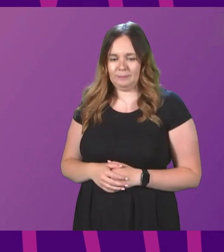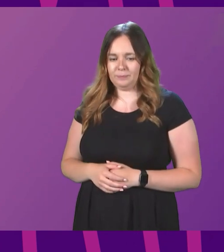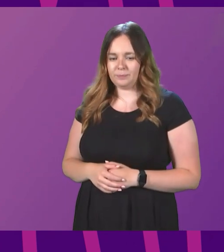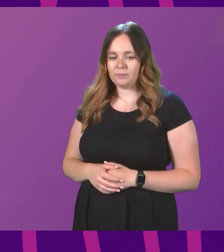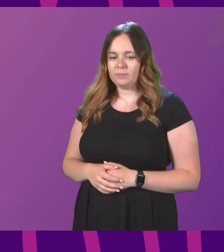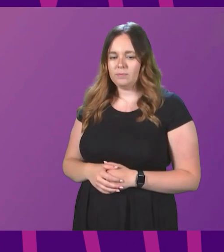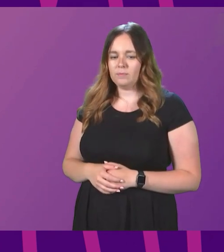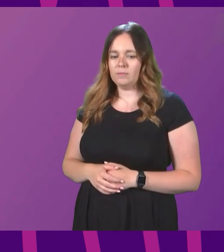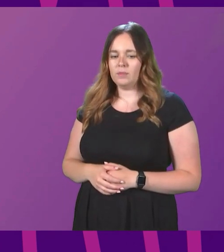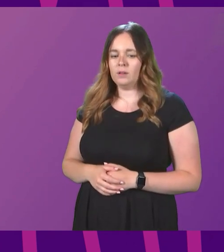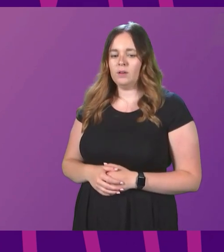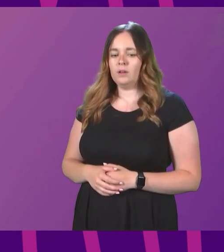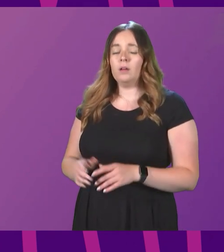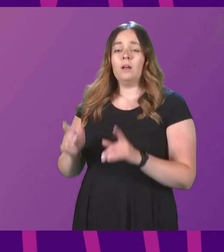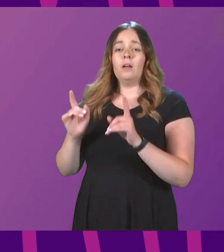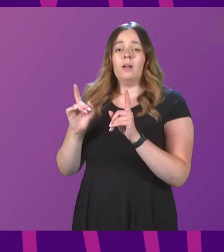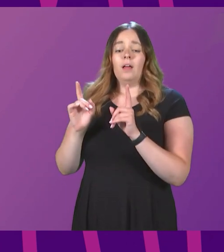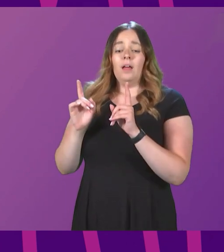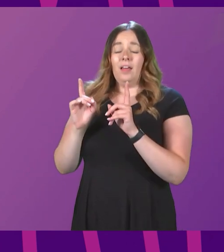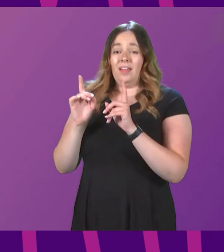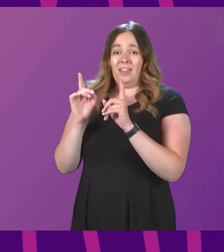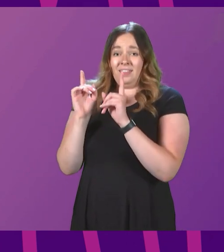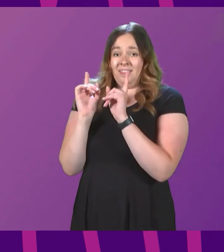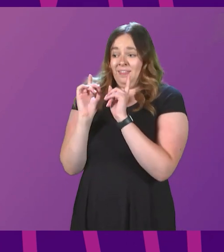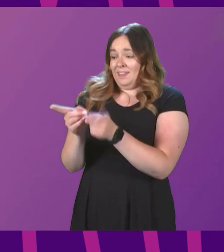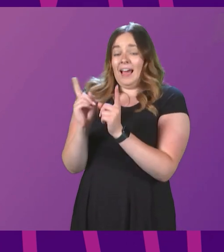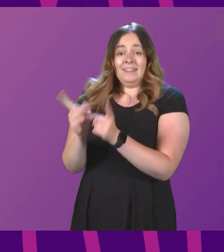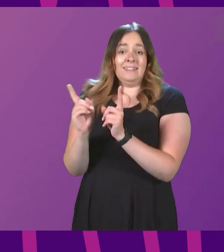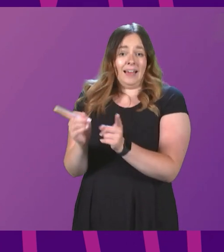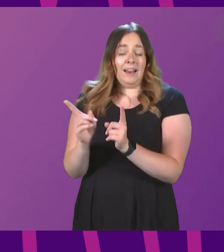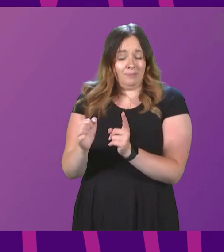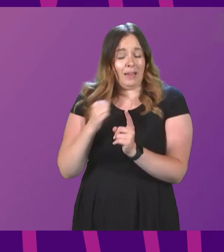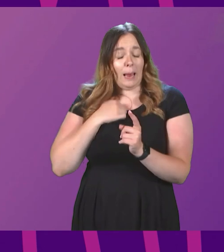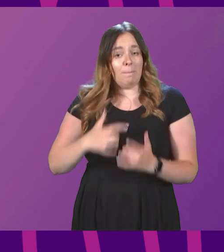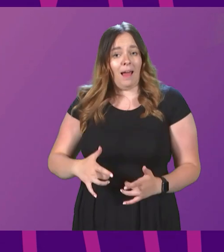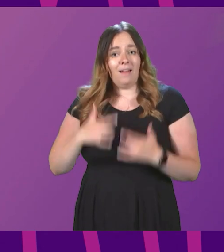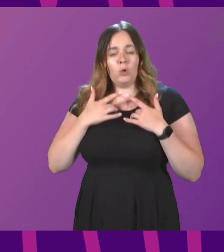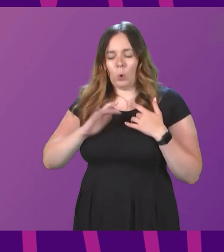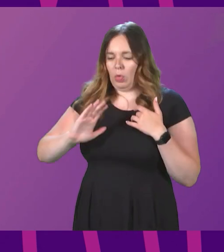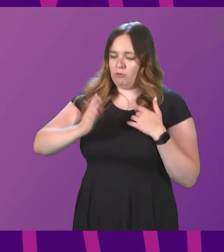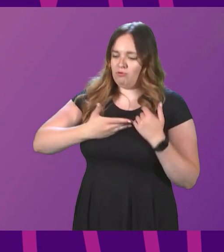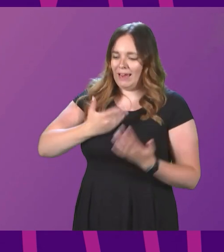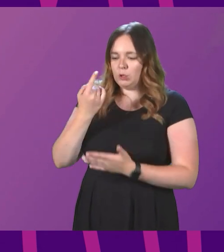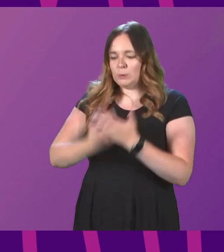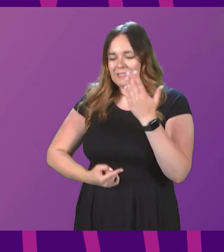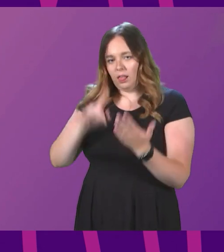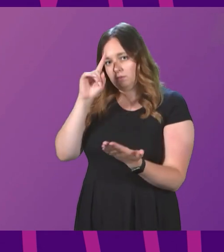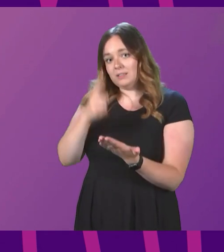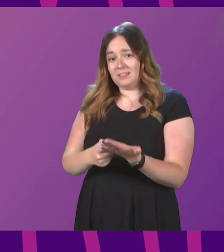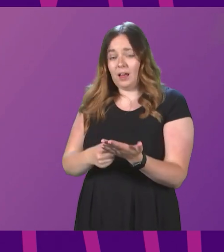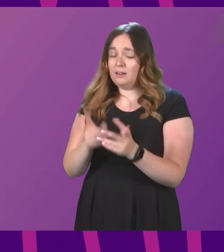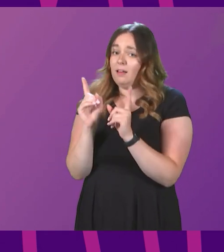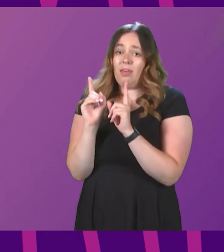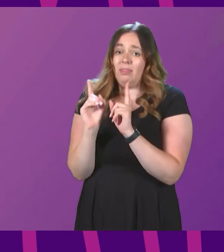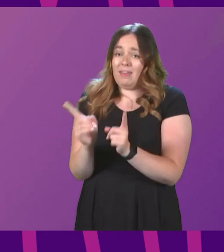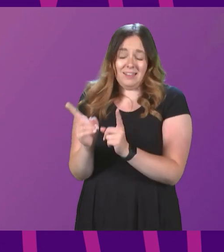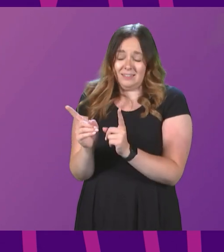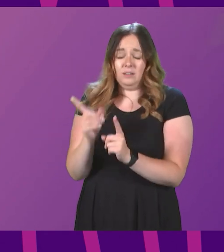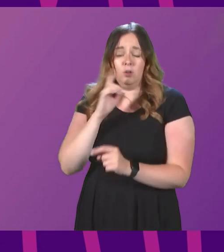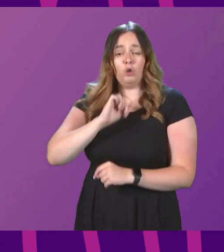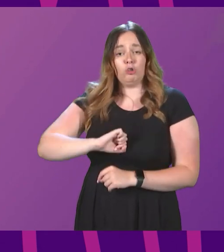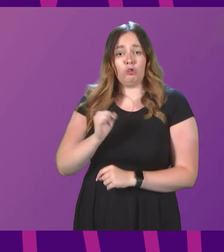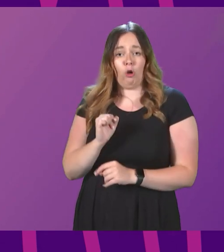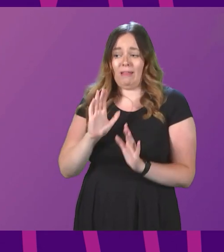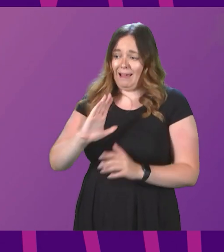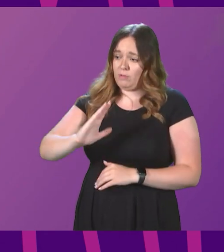That is the nub of the matter. In my view, the right to self-determination is absolute. Scotland has a